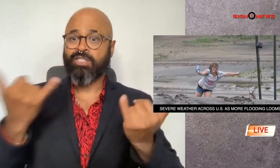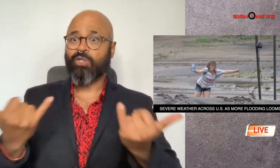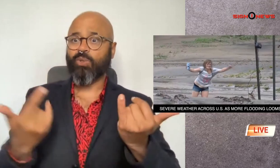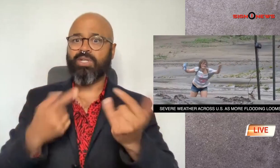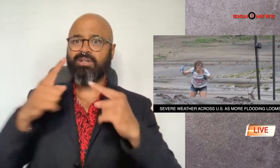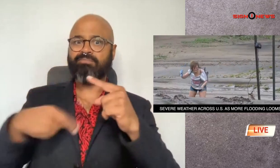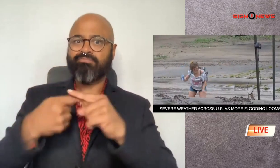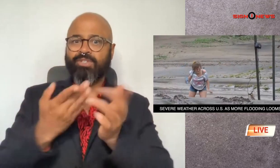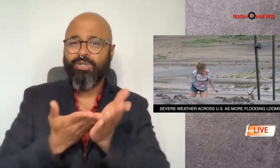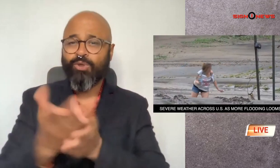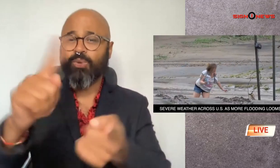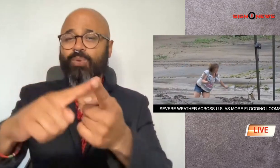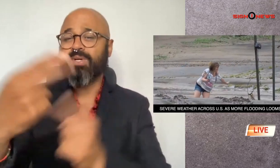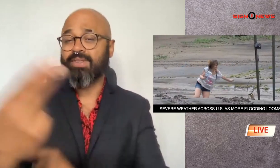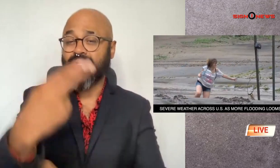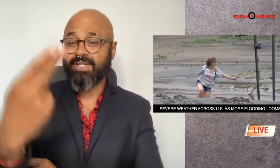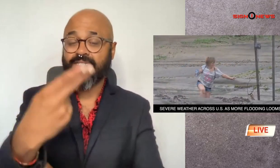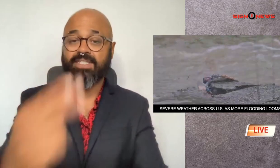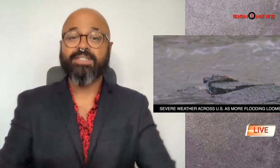expected today through Thursday as